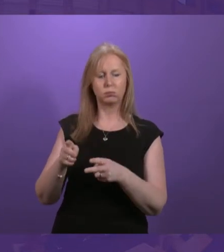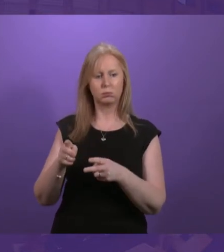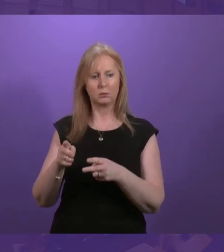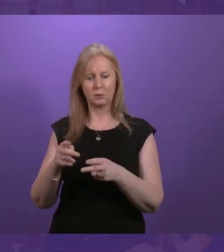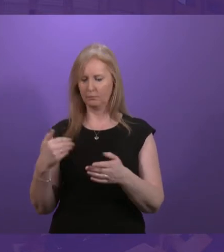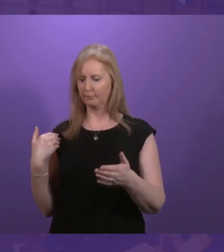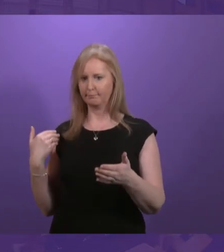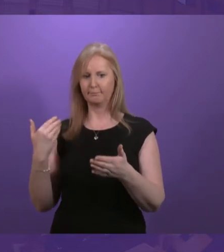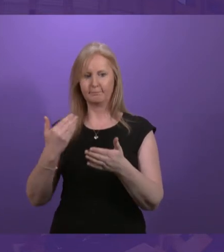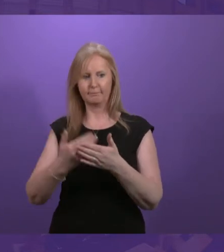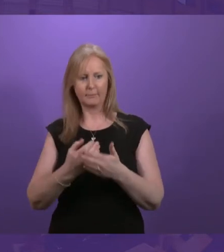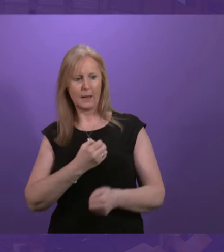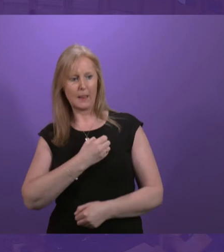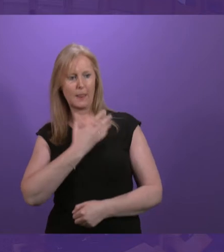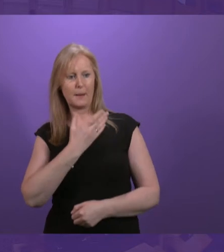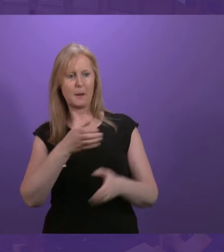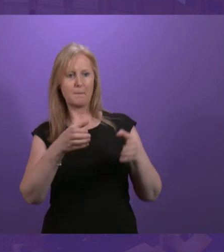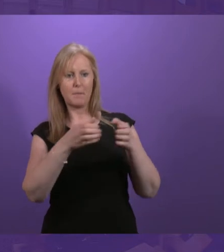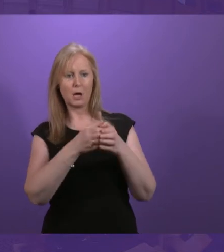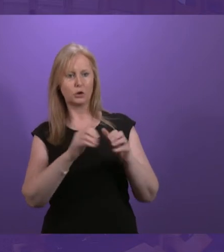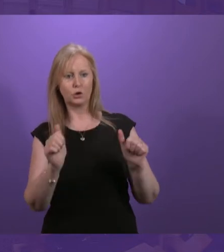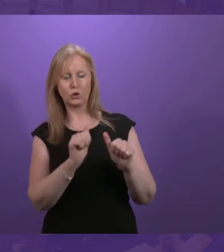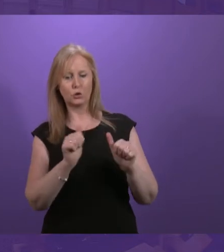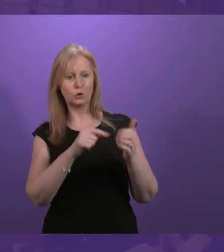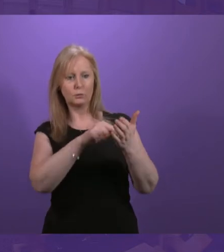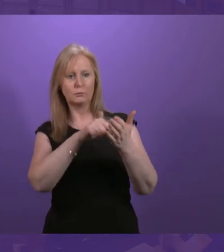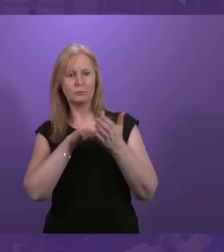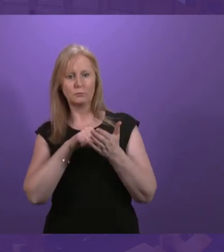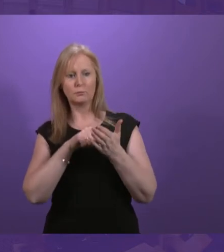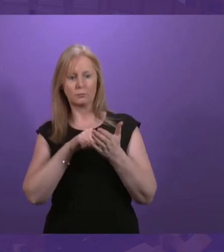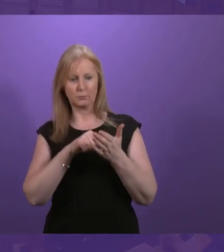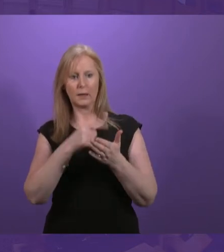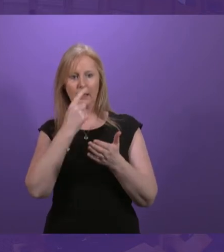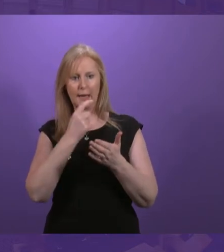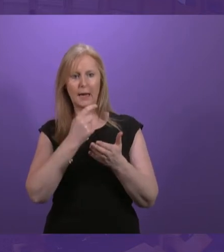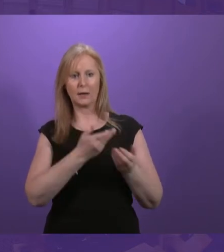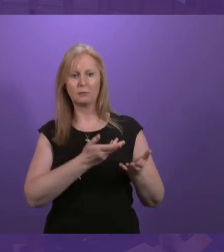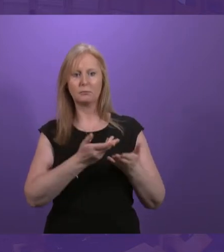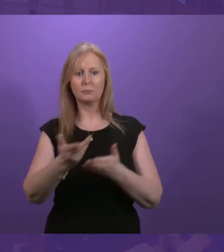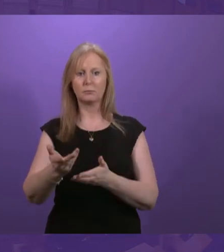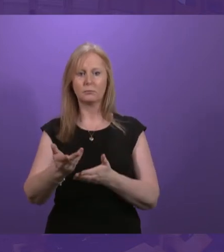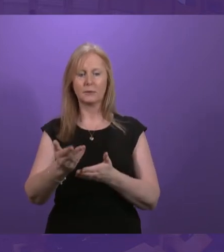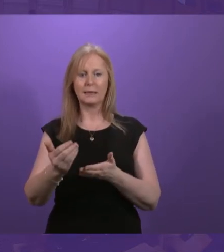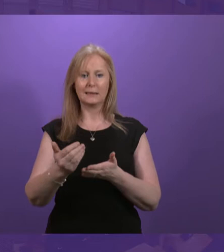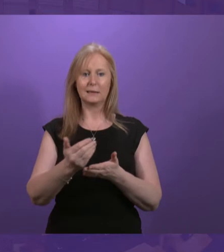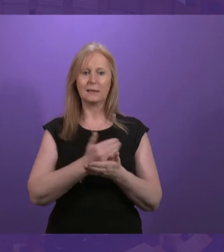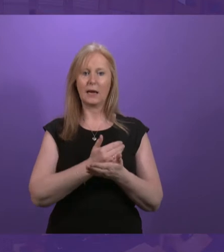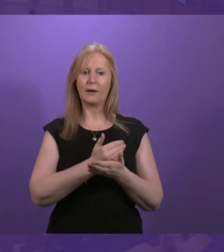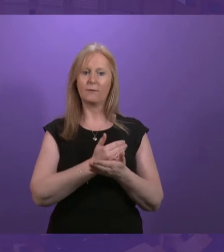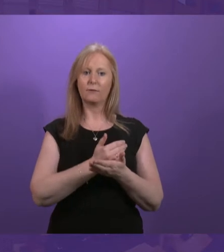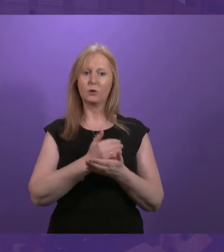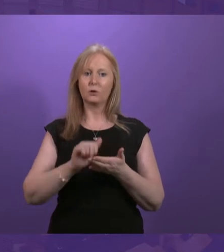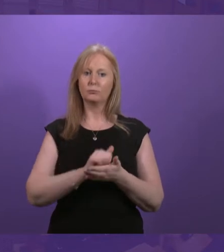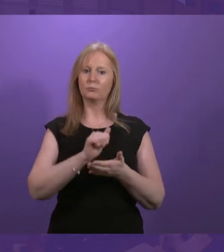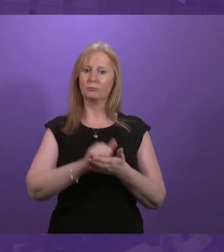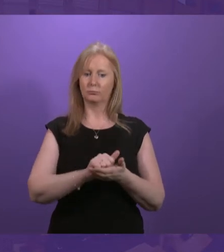never, the Labour Party have never demonstrated that they can deliver a safe and secure transition and deliver what